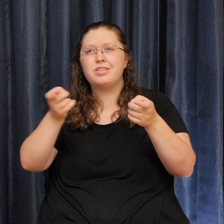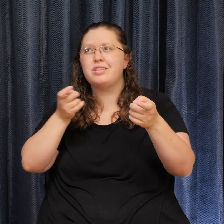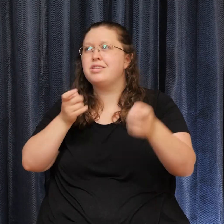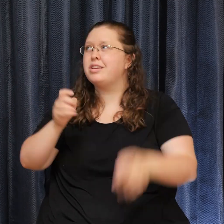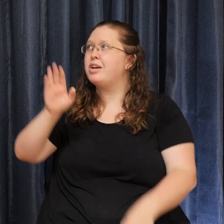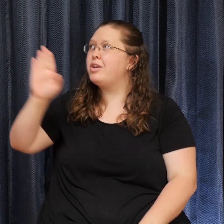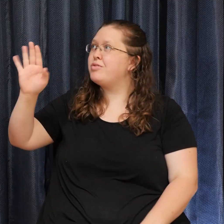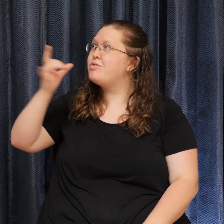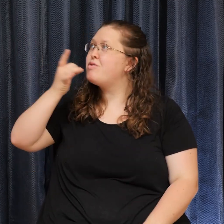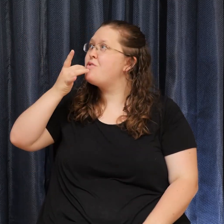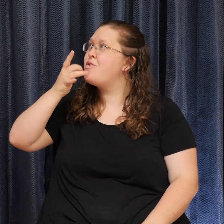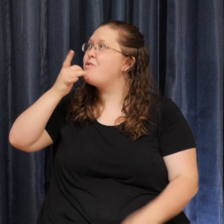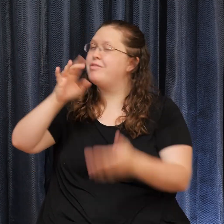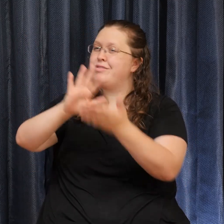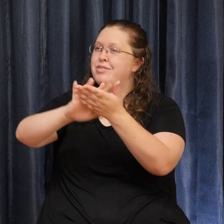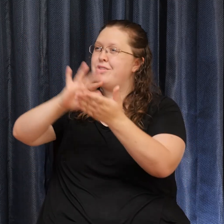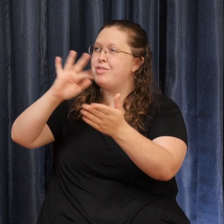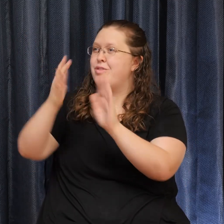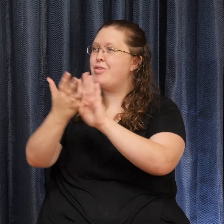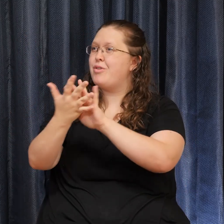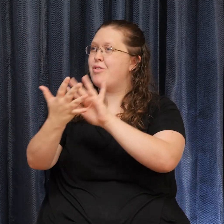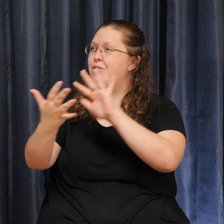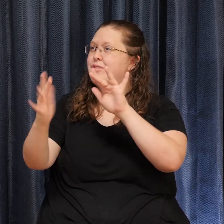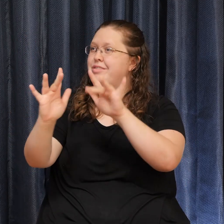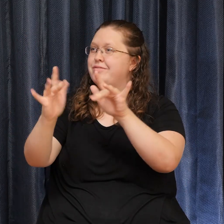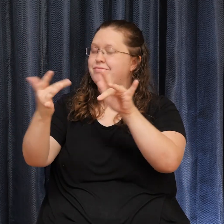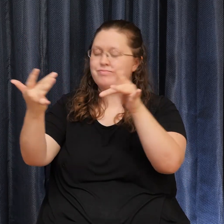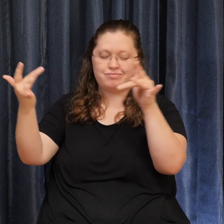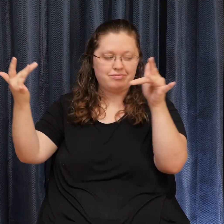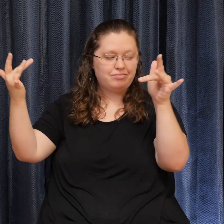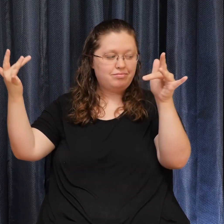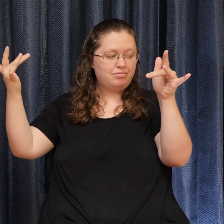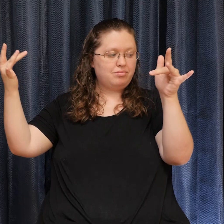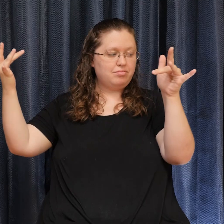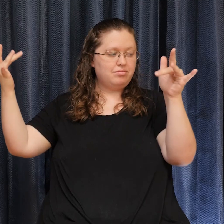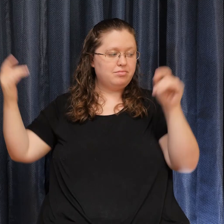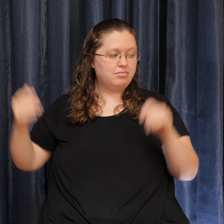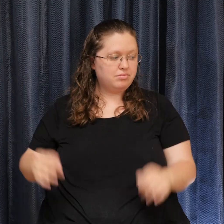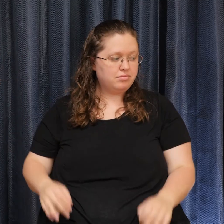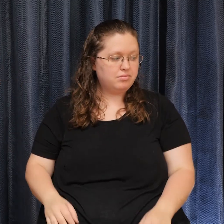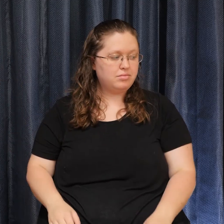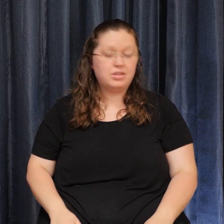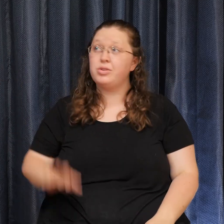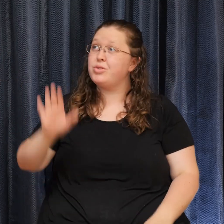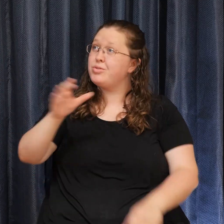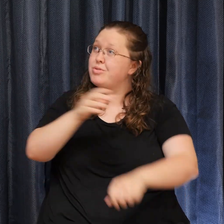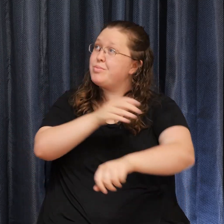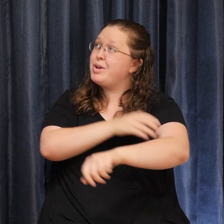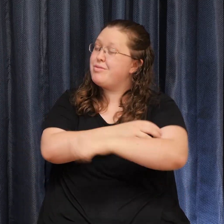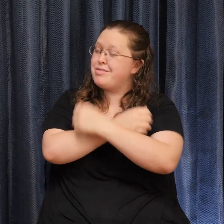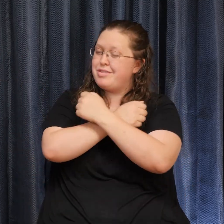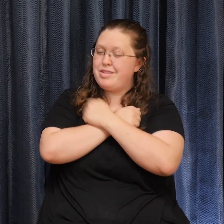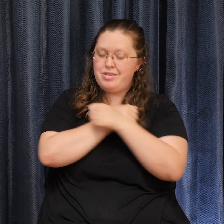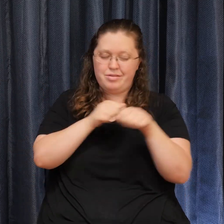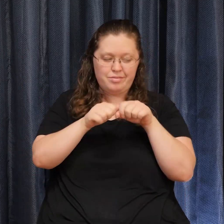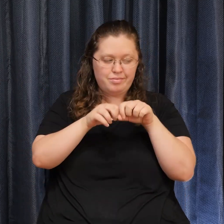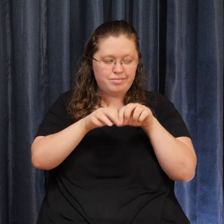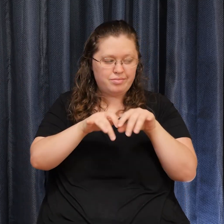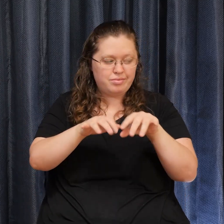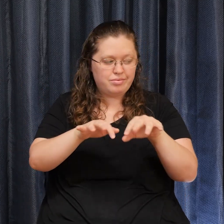light of your glory. Pour out your power and love as we sing holy,